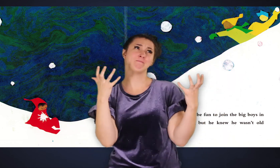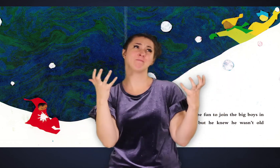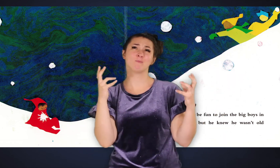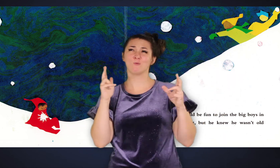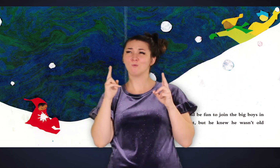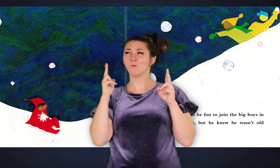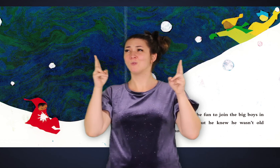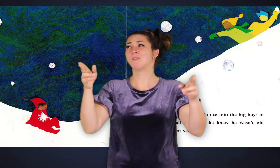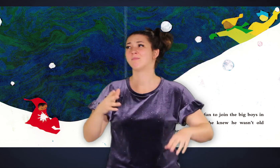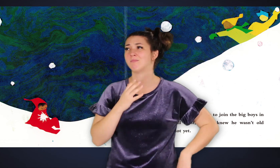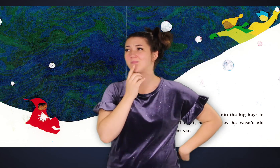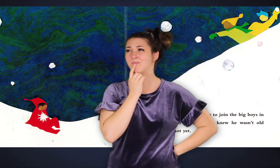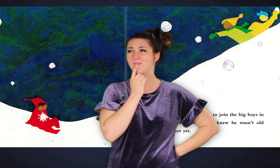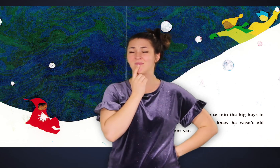enough. Not yet.